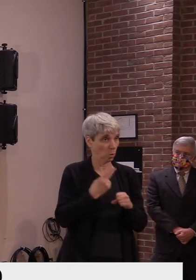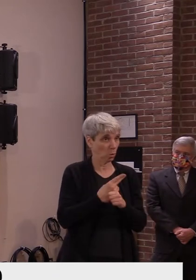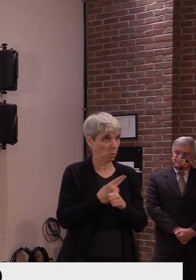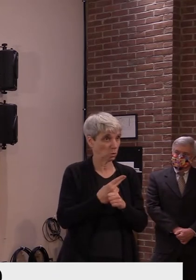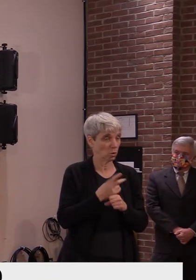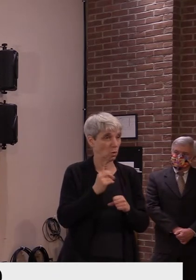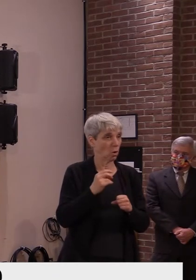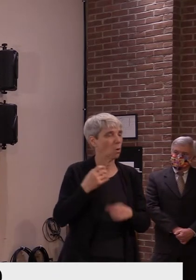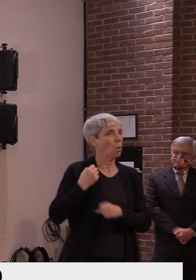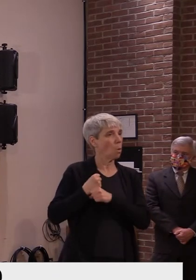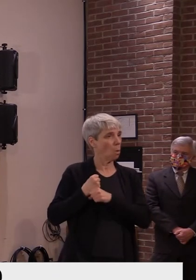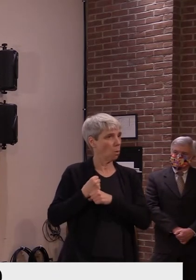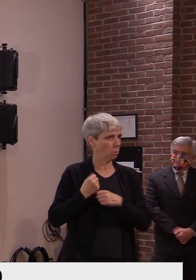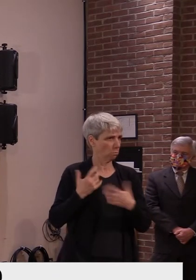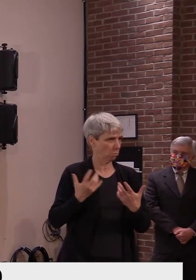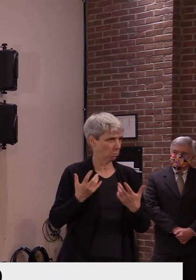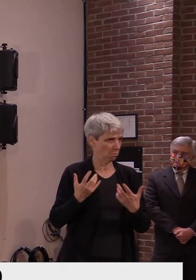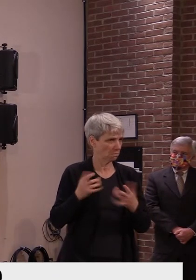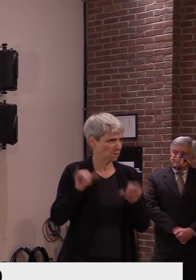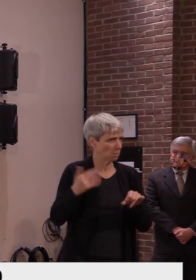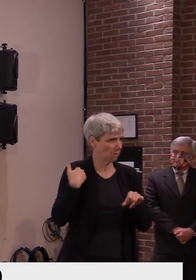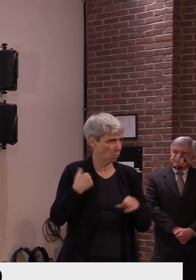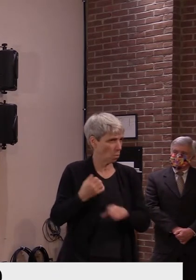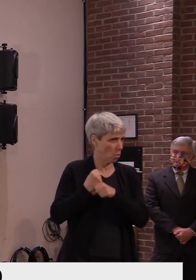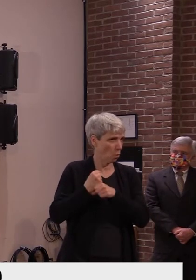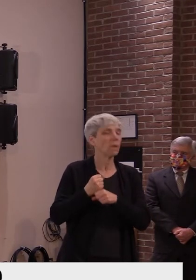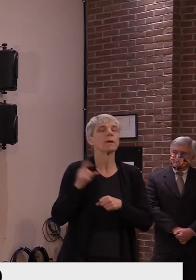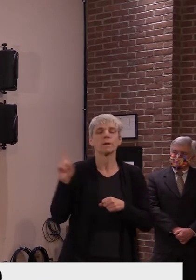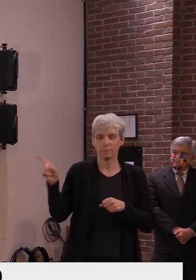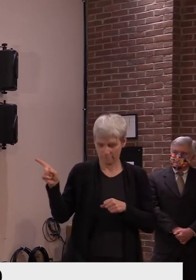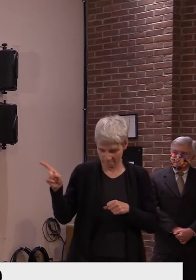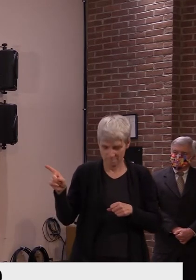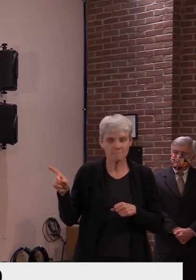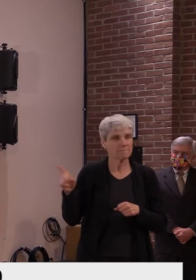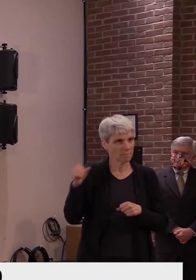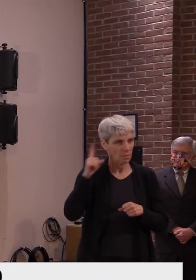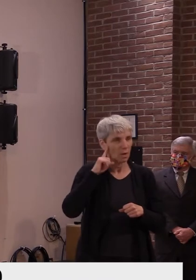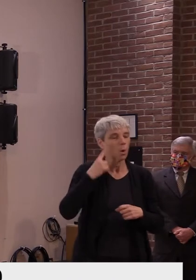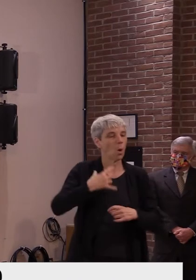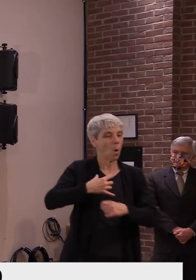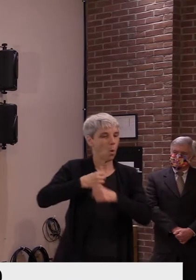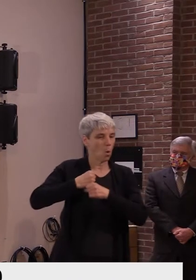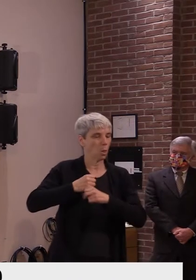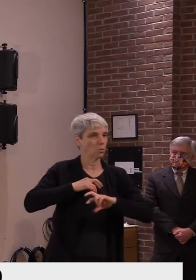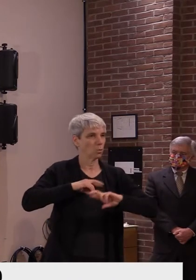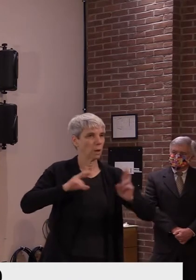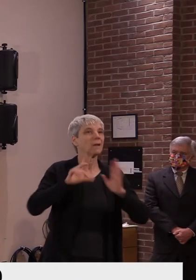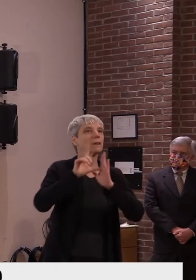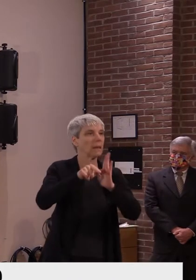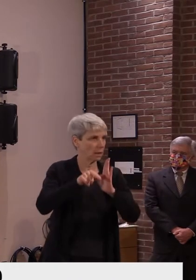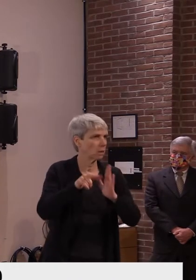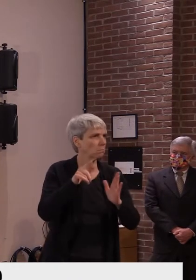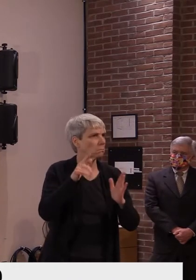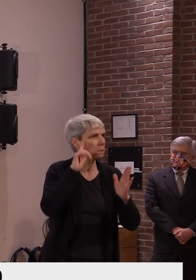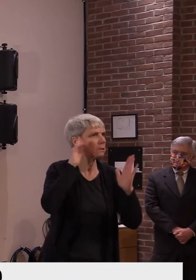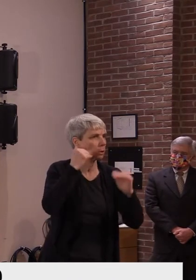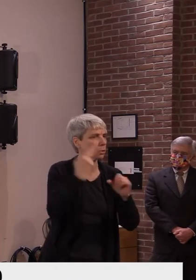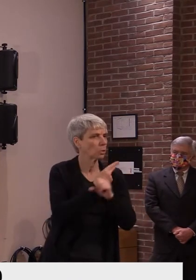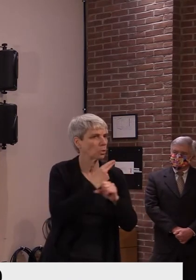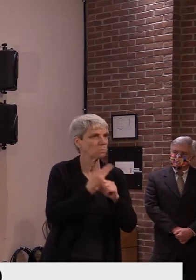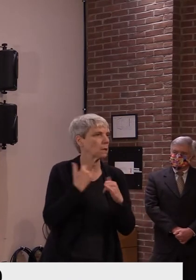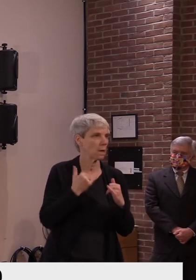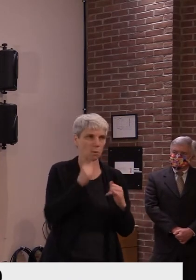would describe it. We are actually strategically planning to how to utilize them. They were actually sent